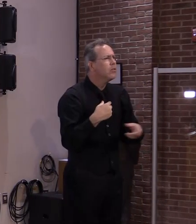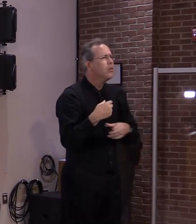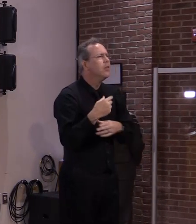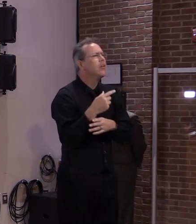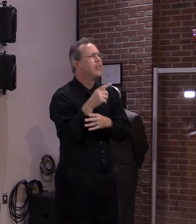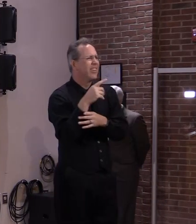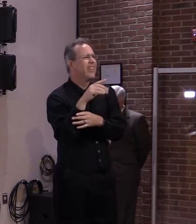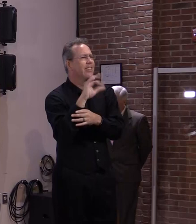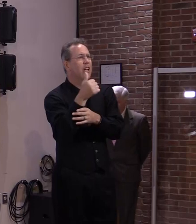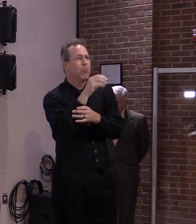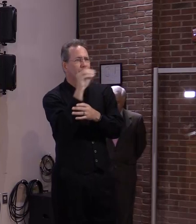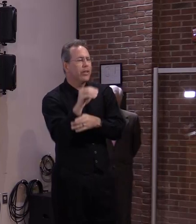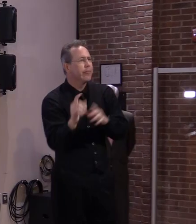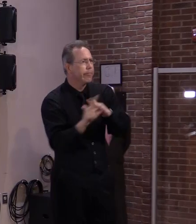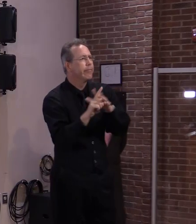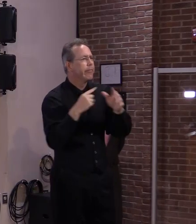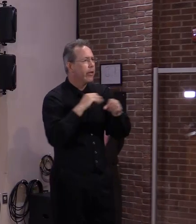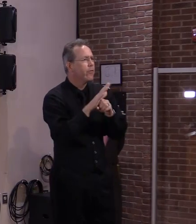% of new cases.